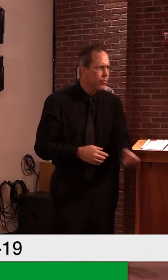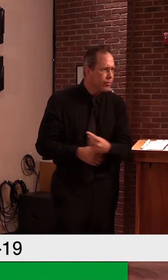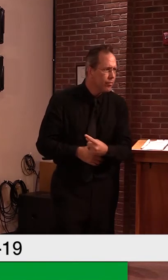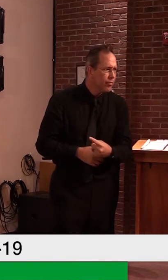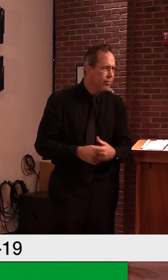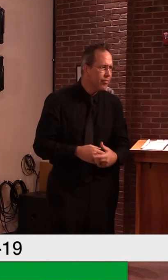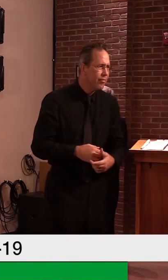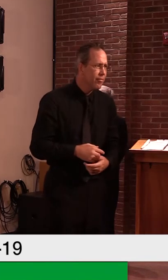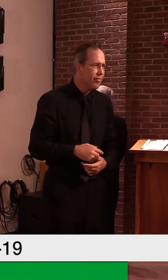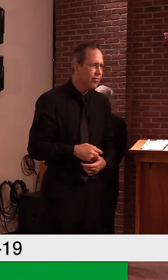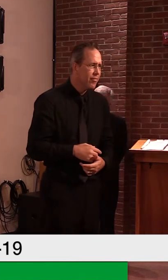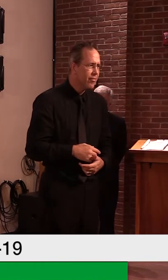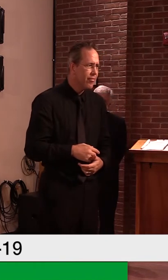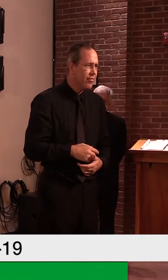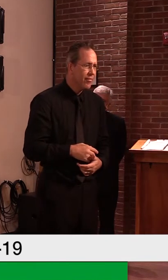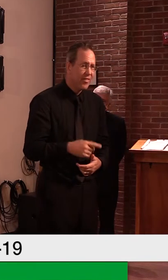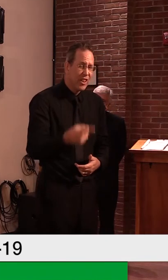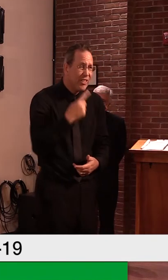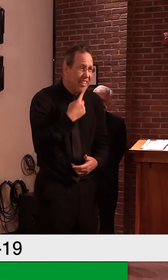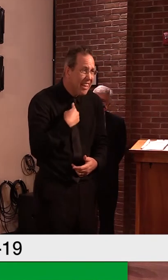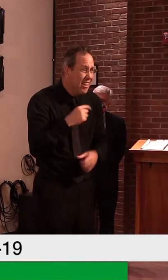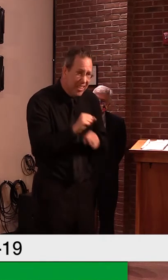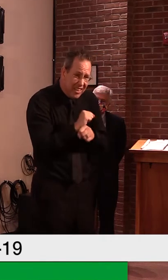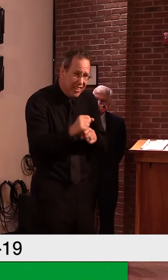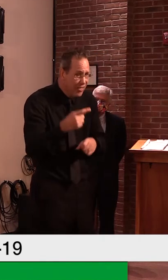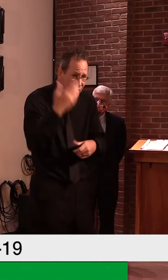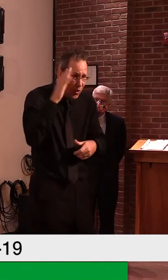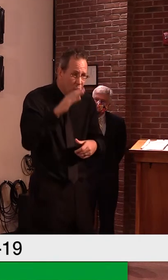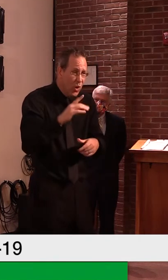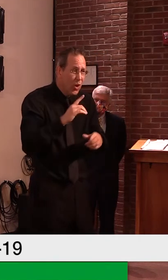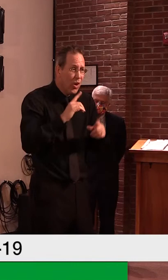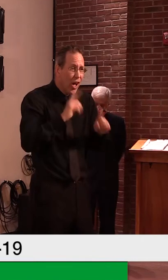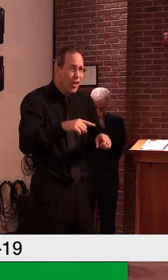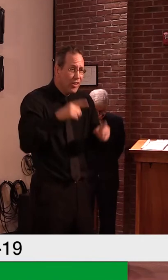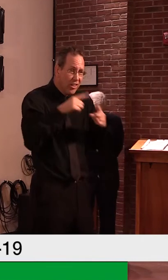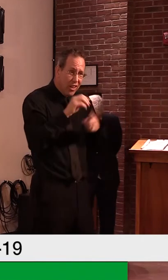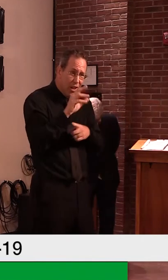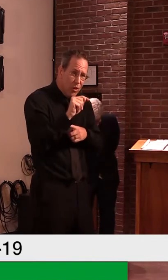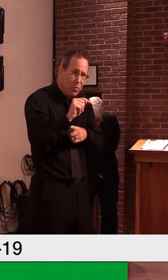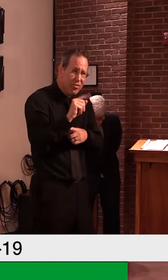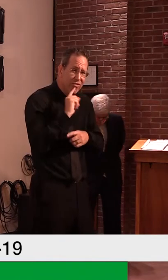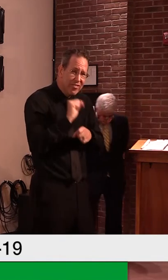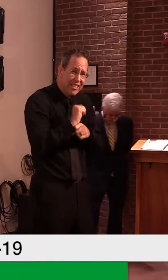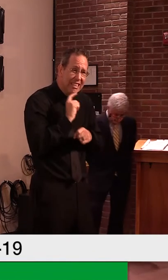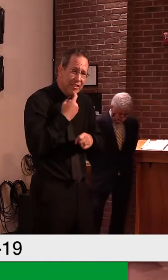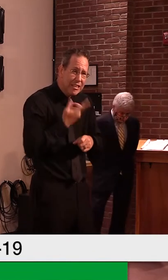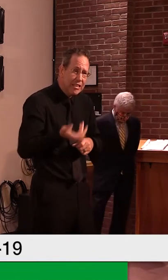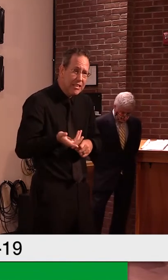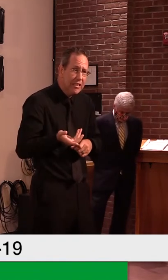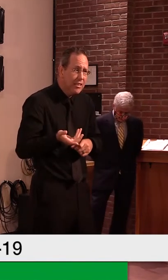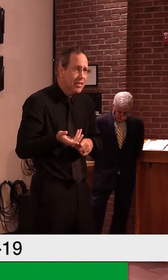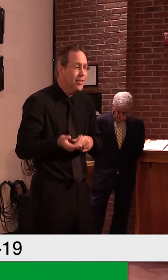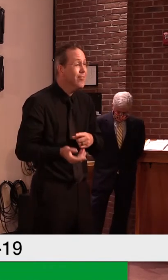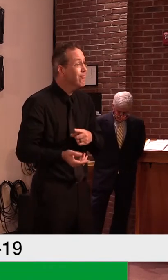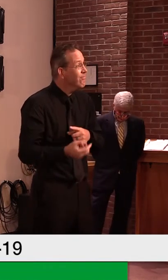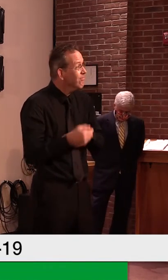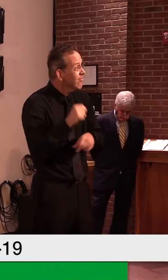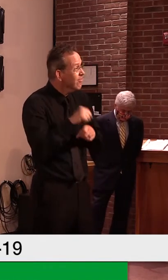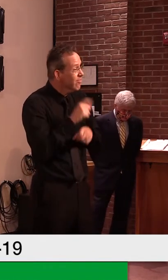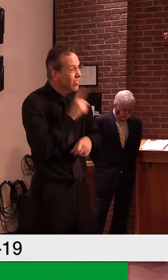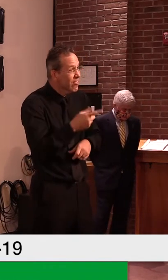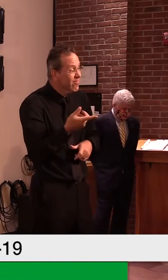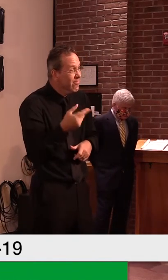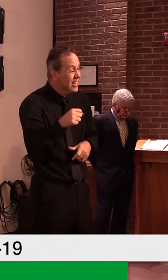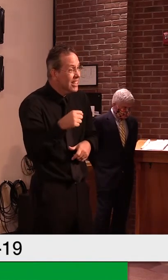October? That's correct. there's a lot of, at any given year, there's always a lot of movement of families and so forth. So we have to wait for each state, register each school